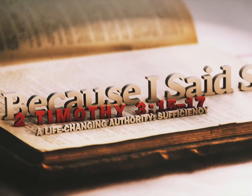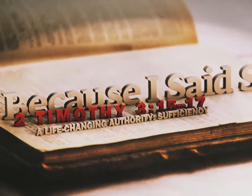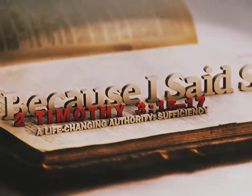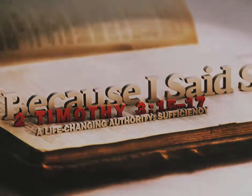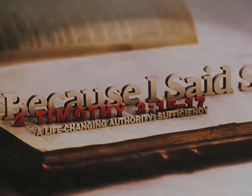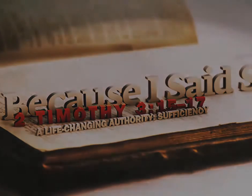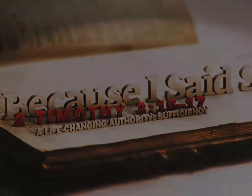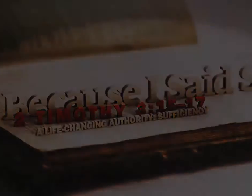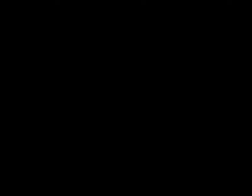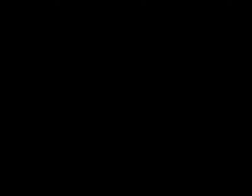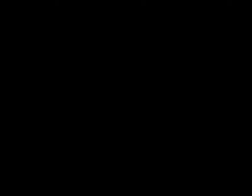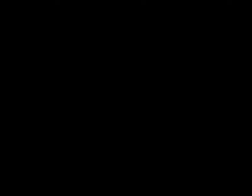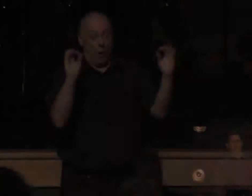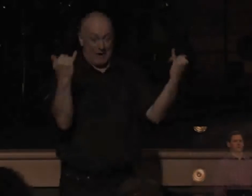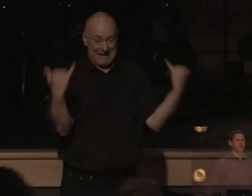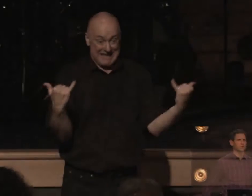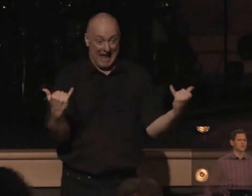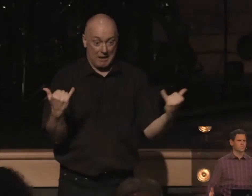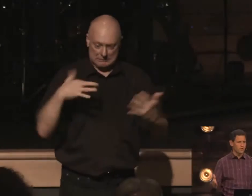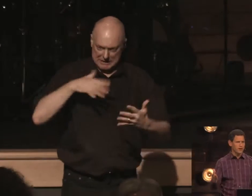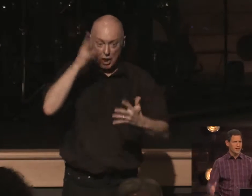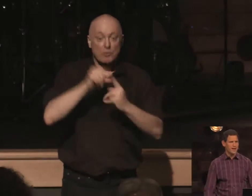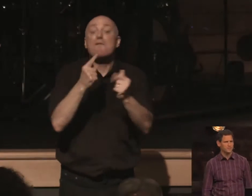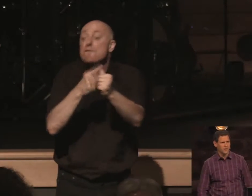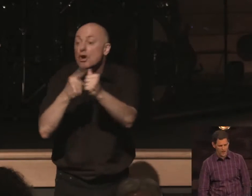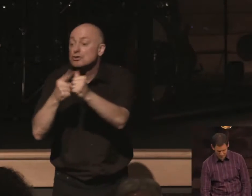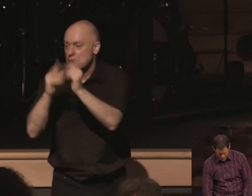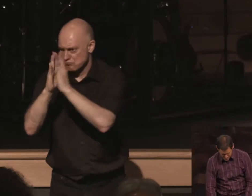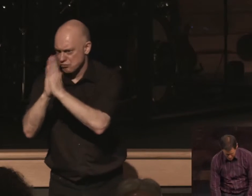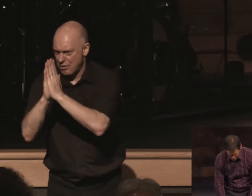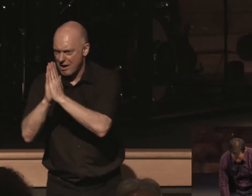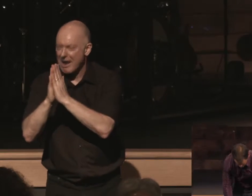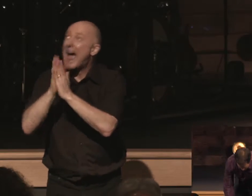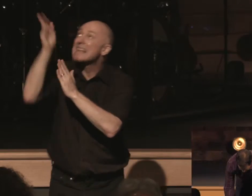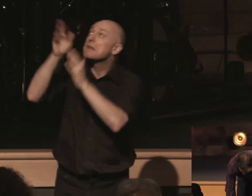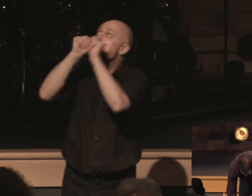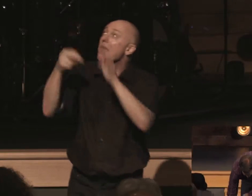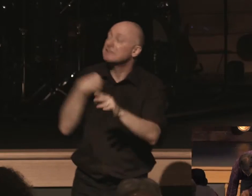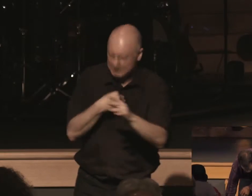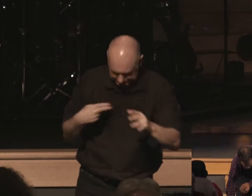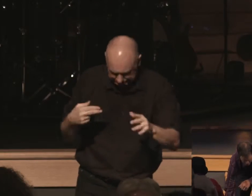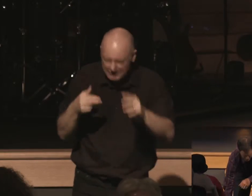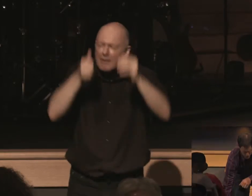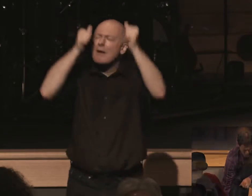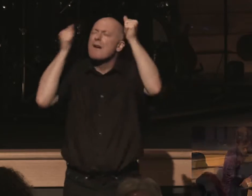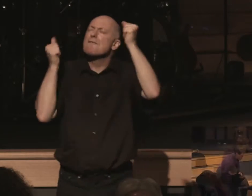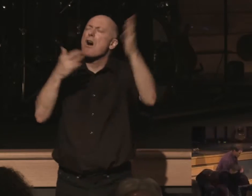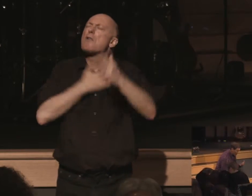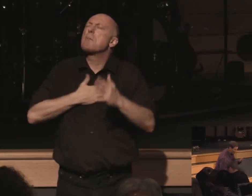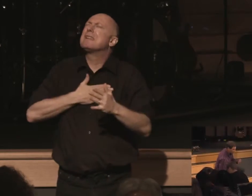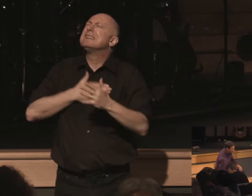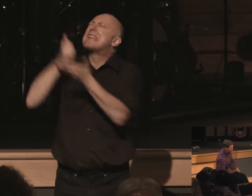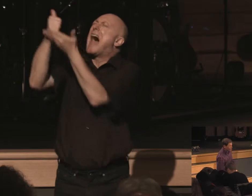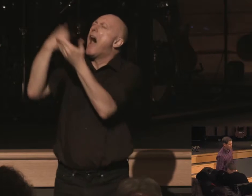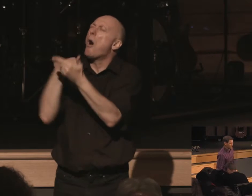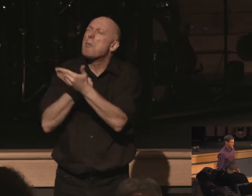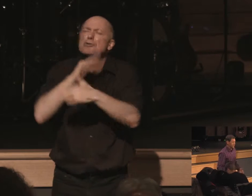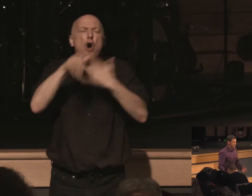so as we enter into god's word let me just pray and ask god to help us father please do help us help all of us help